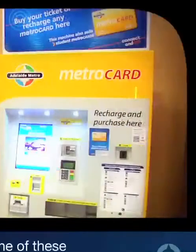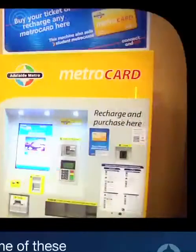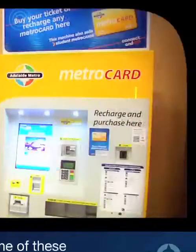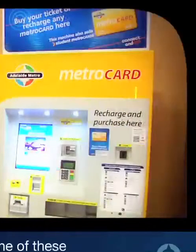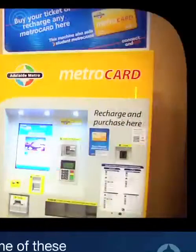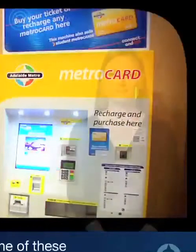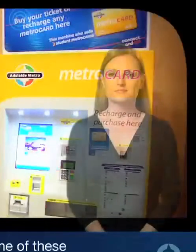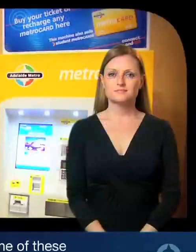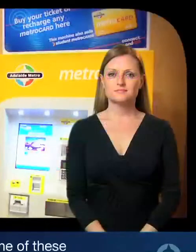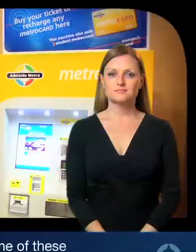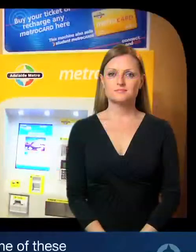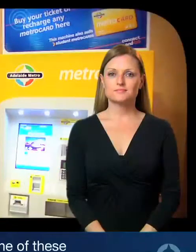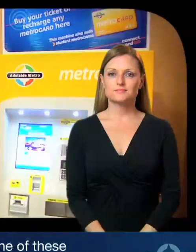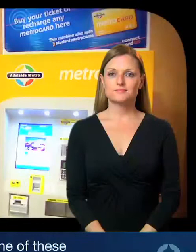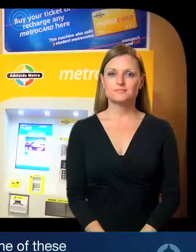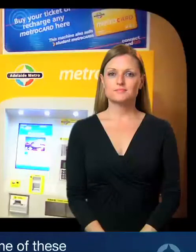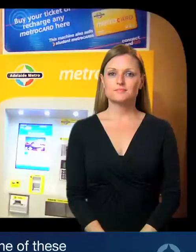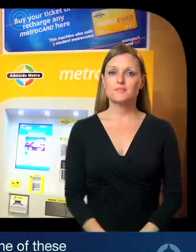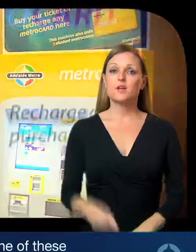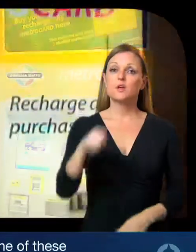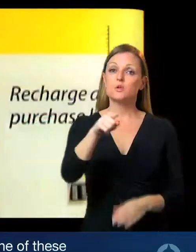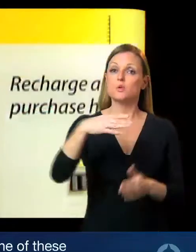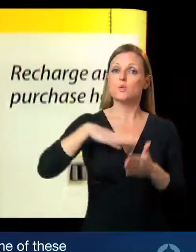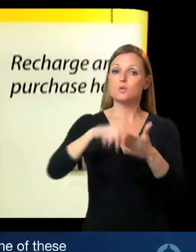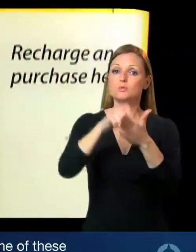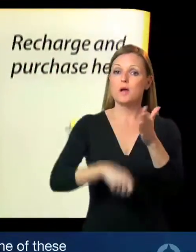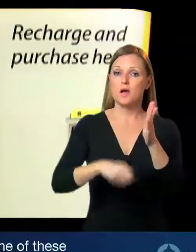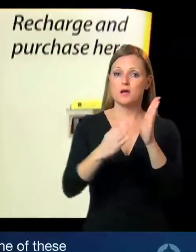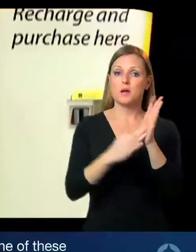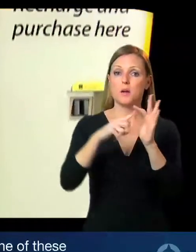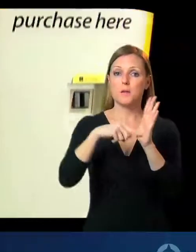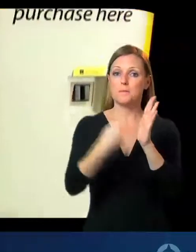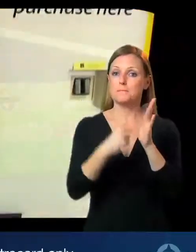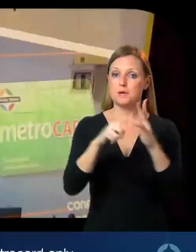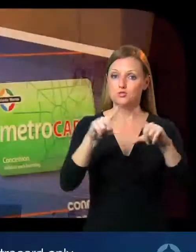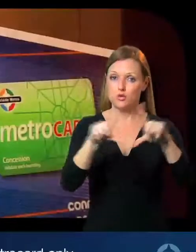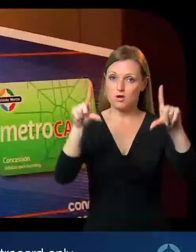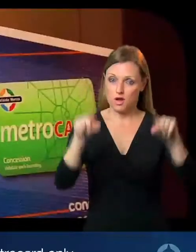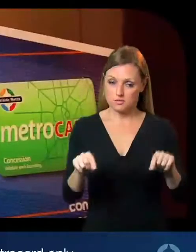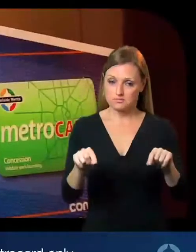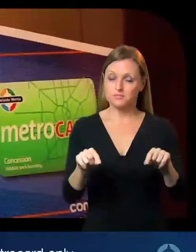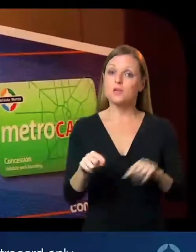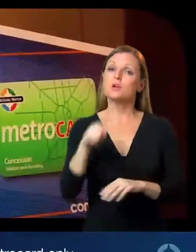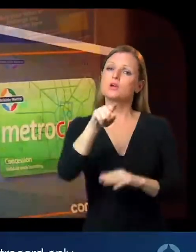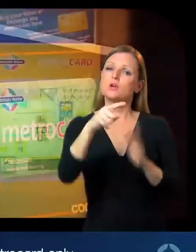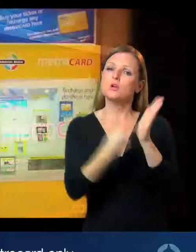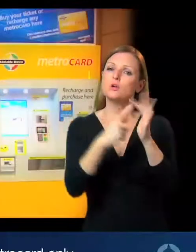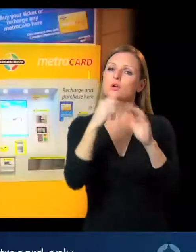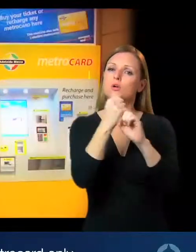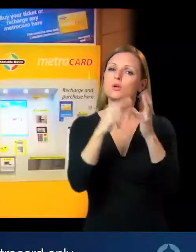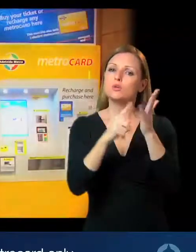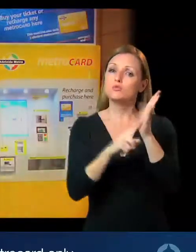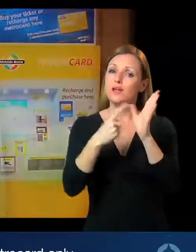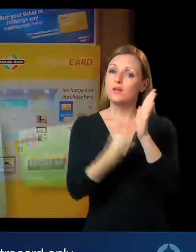You can buy a MetroCard using one of these machines at Adelaide railway station. Each machine sells one type of